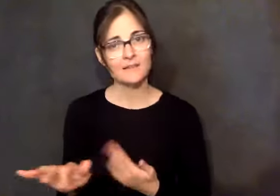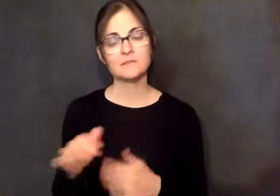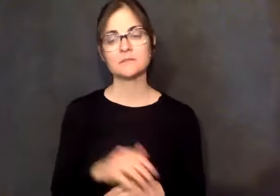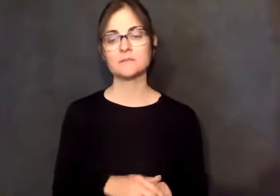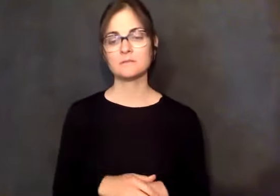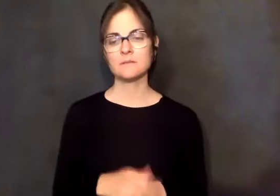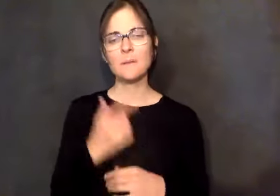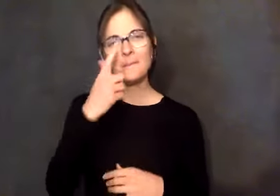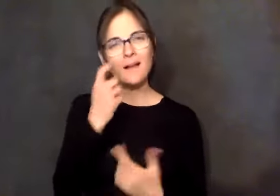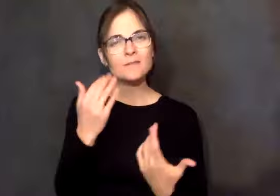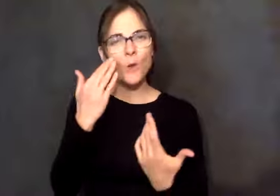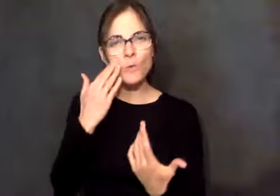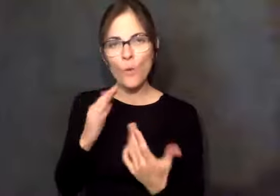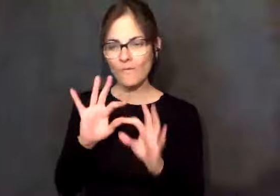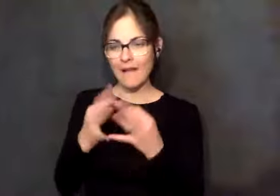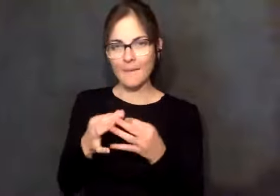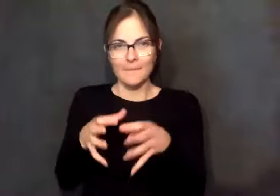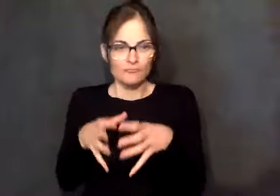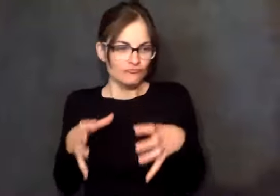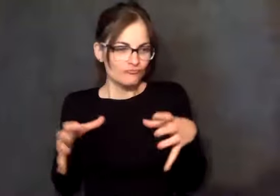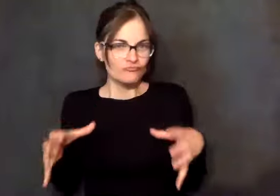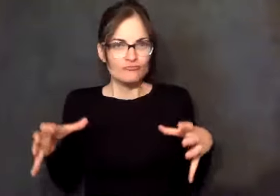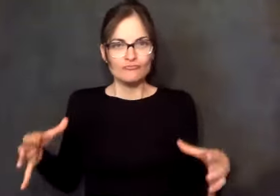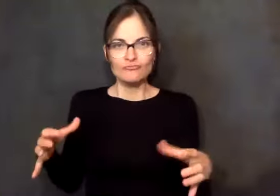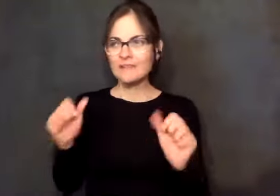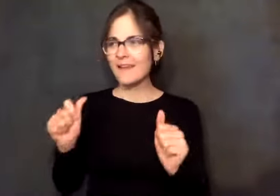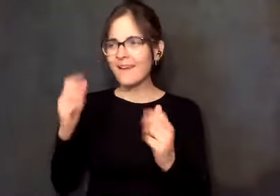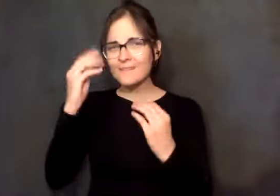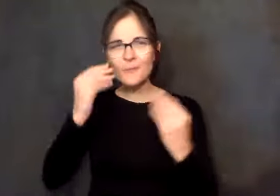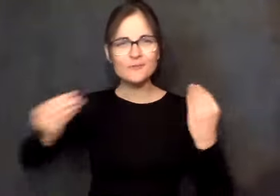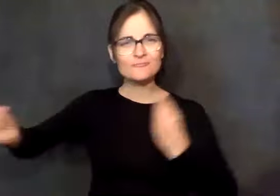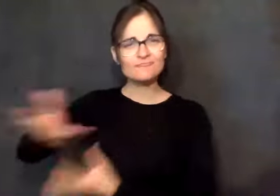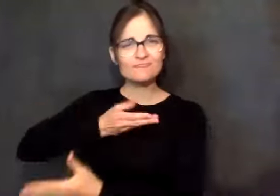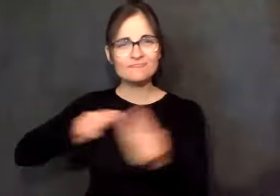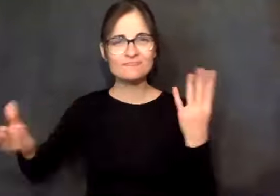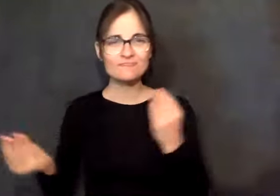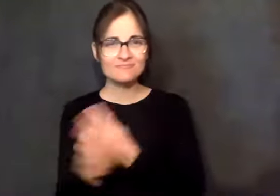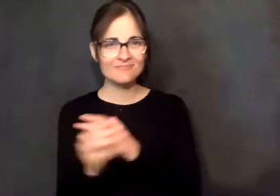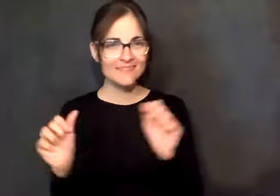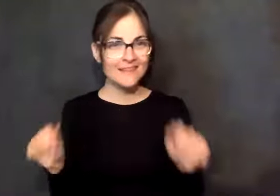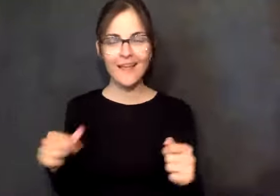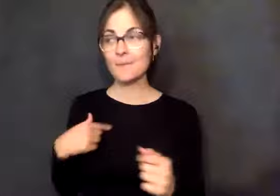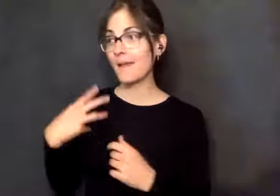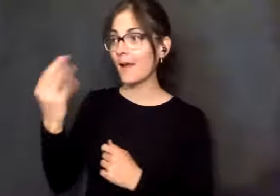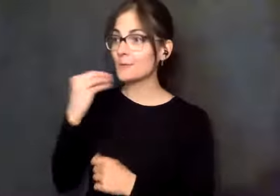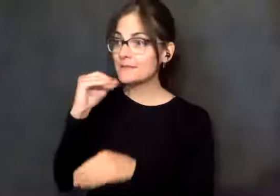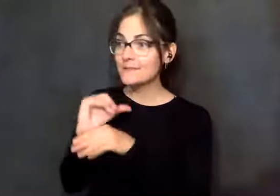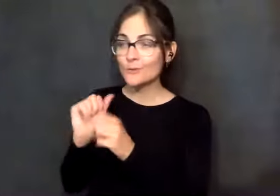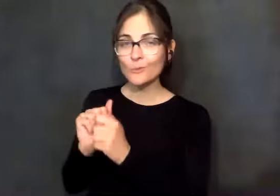things we've been able to share together. We've gone to dinner, all of us together, his mom and his sister and what have you, and even